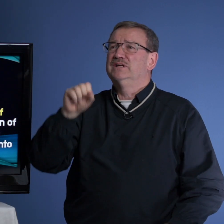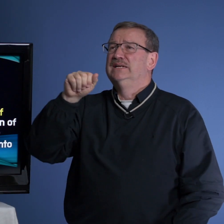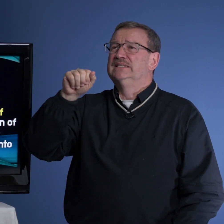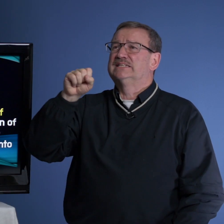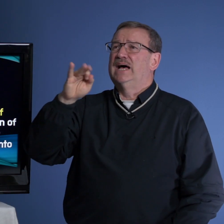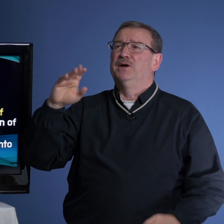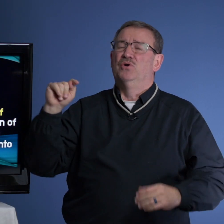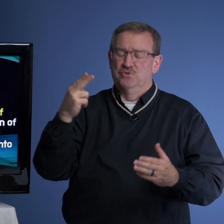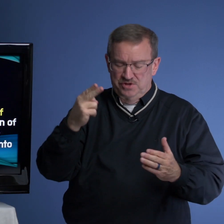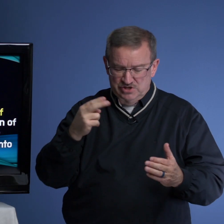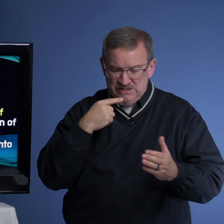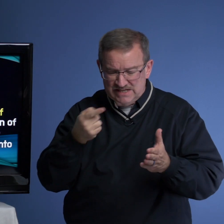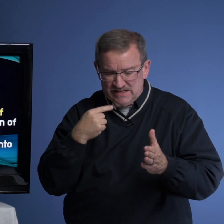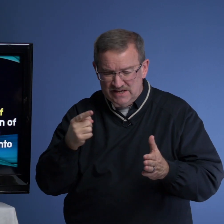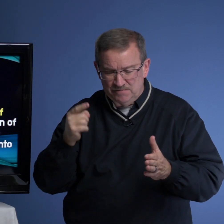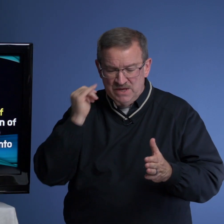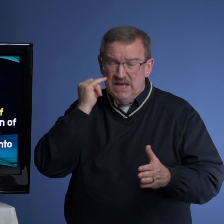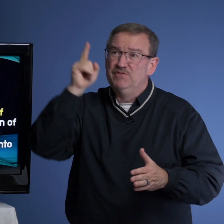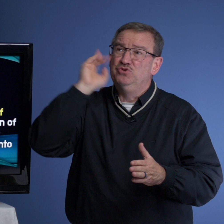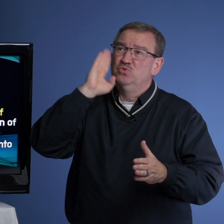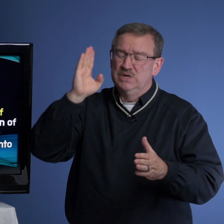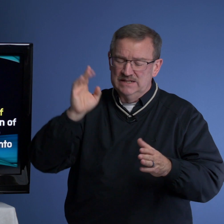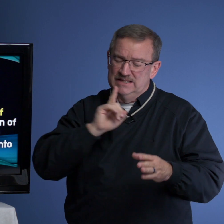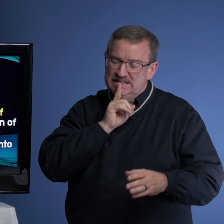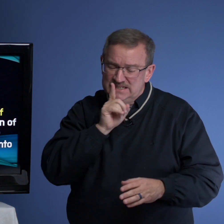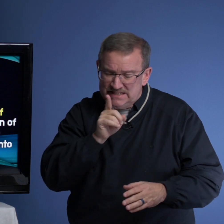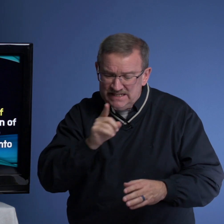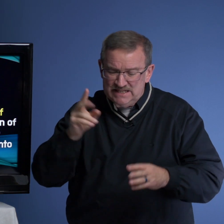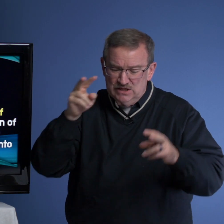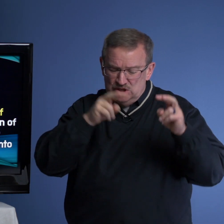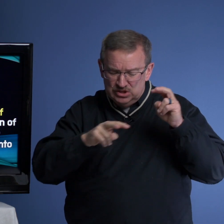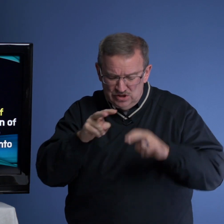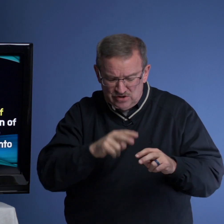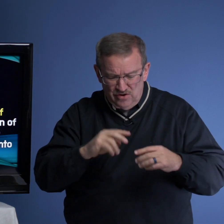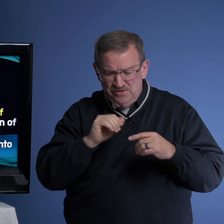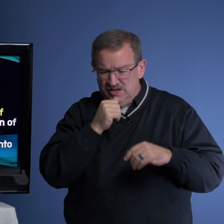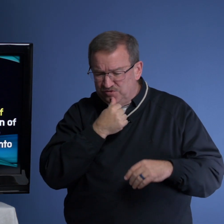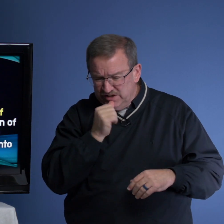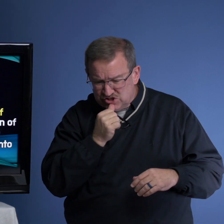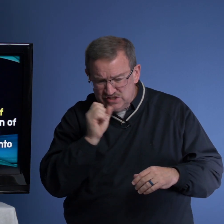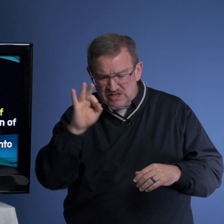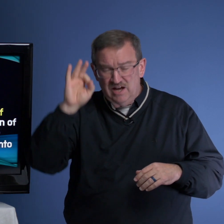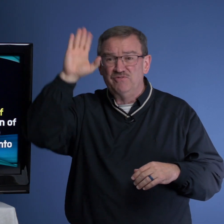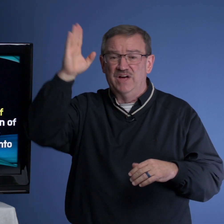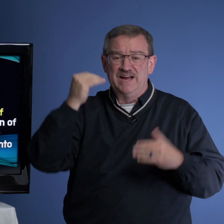Sabaoth, she said to him, if you will indeed look on the afflictions of thine